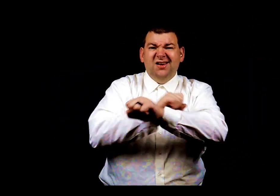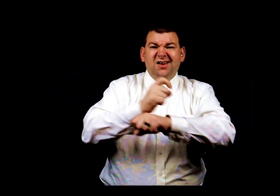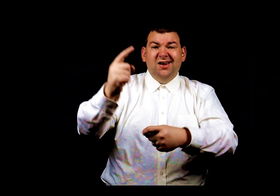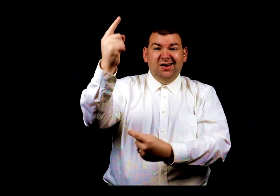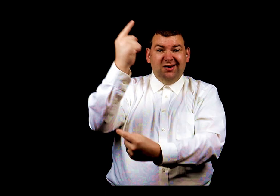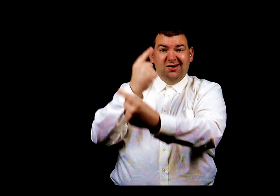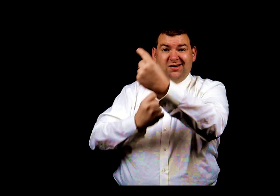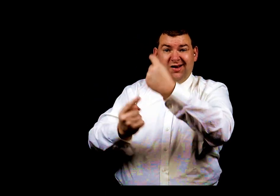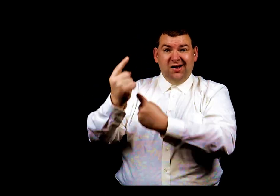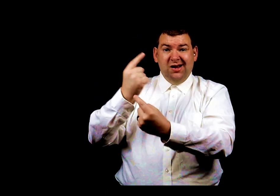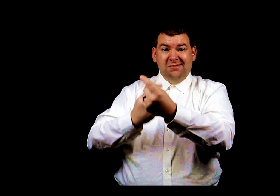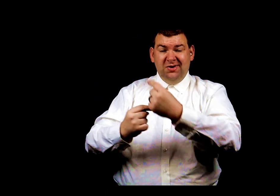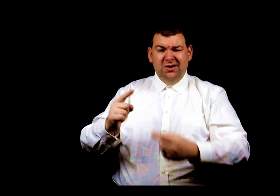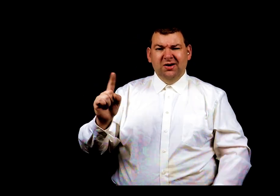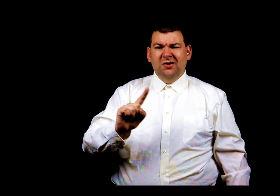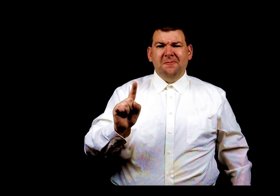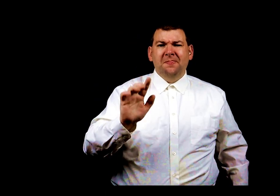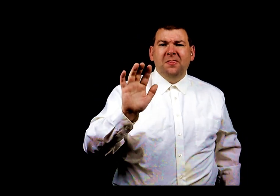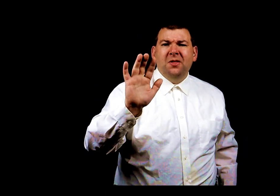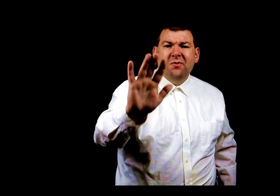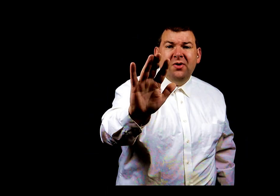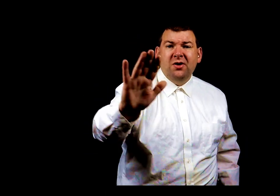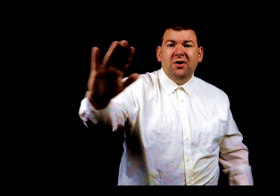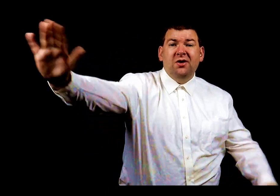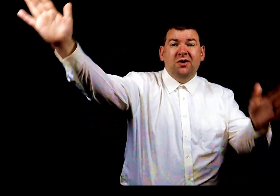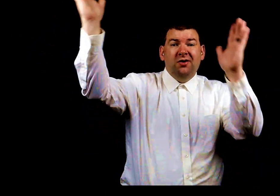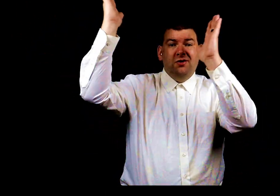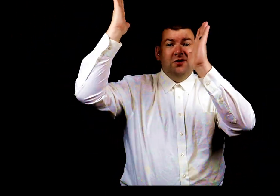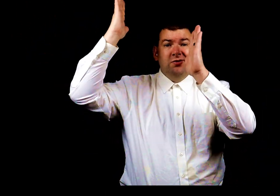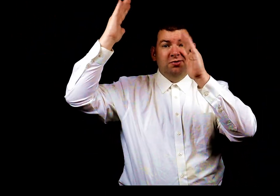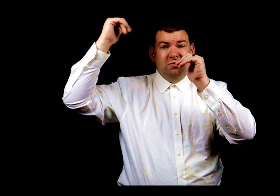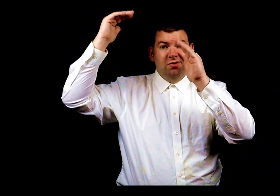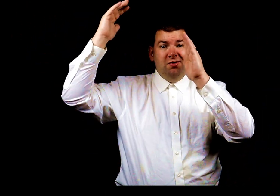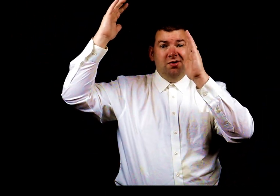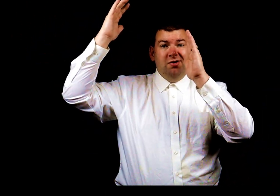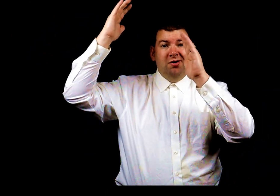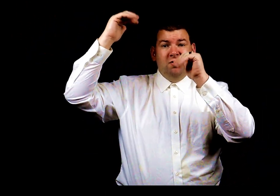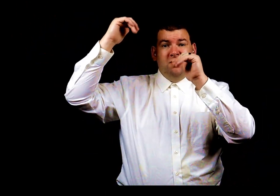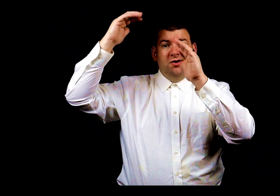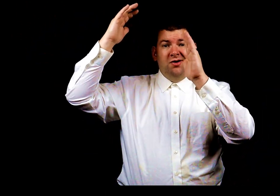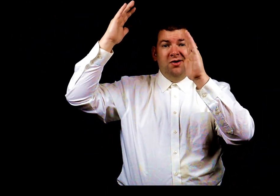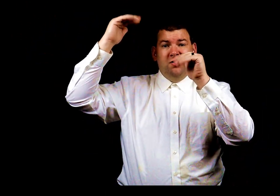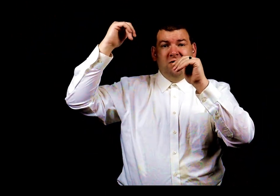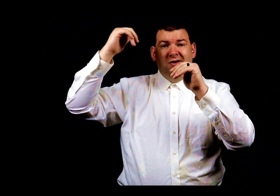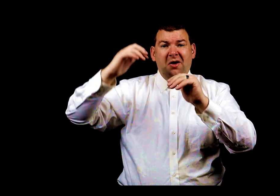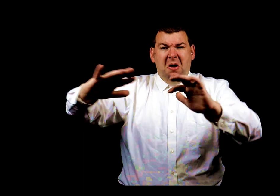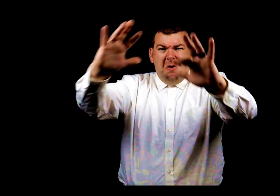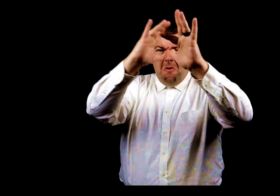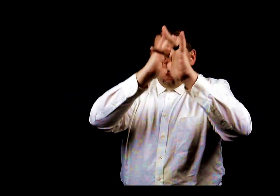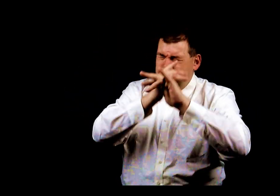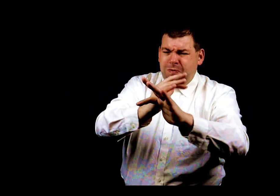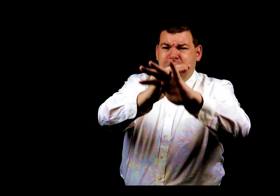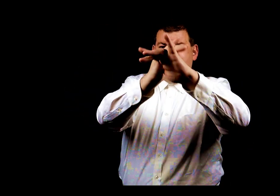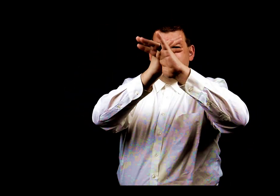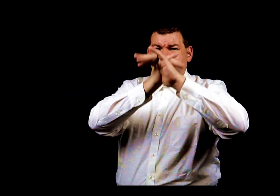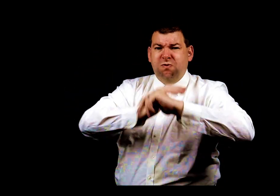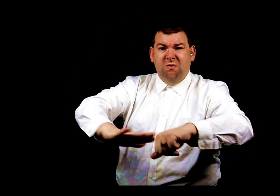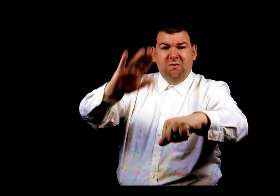is coming, where is your line? Trumpet the